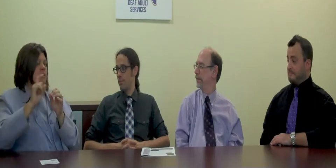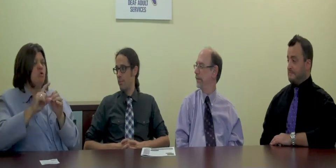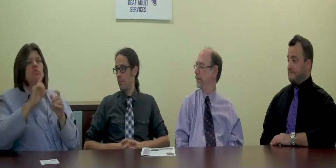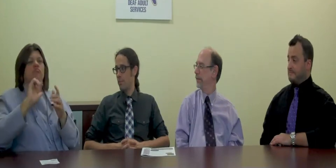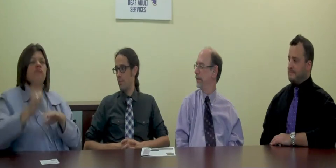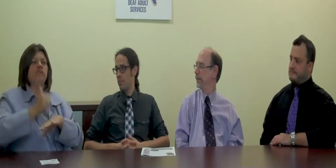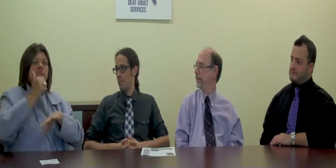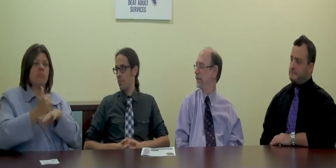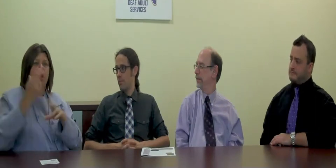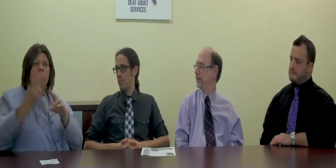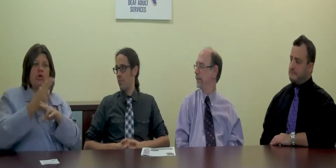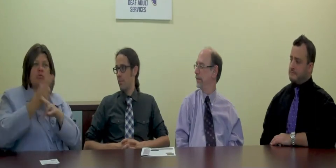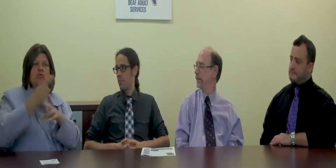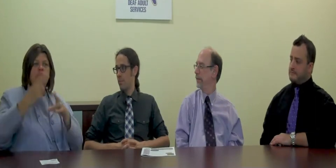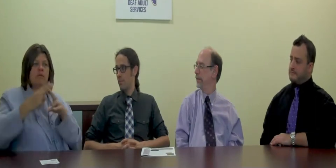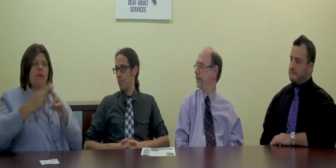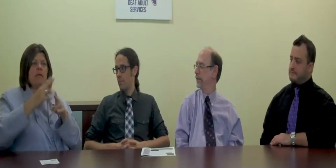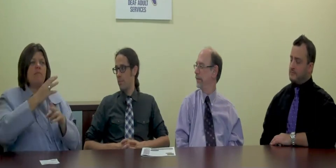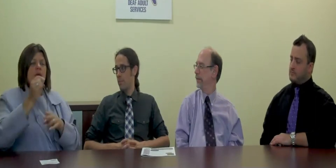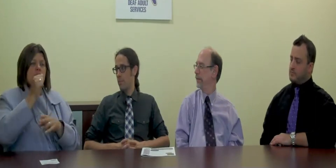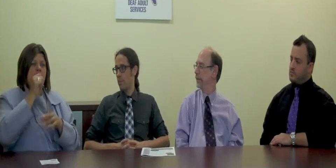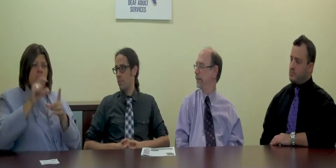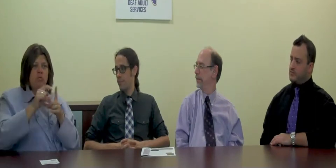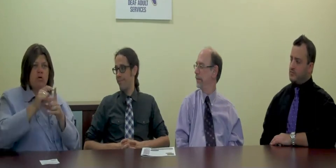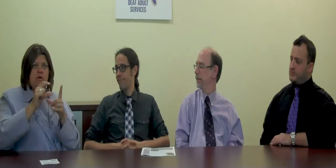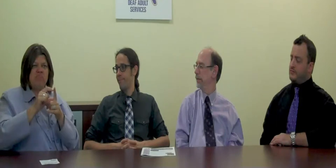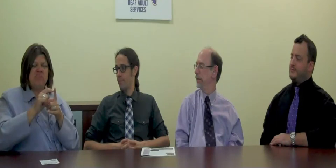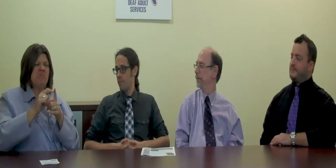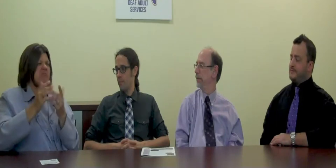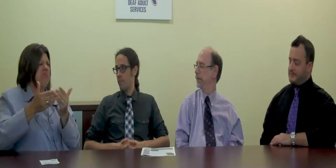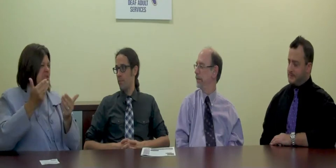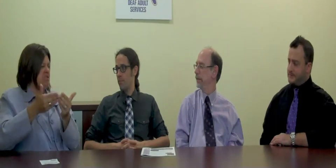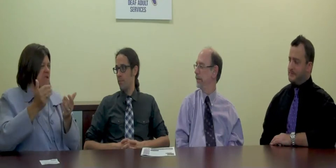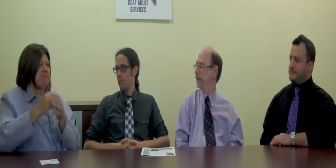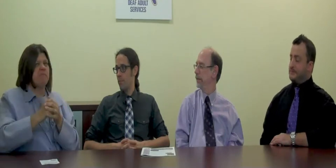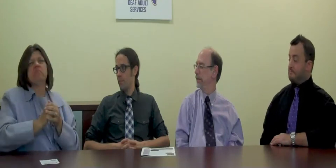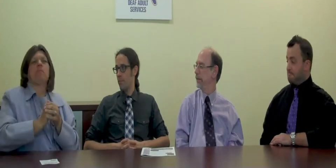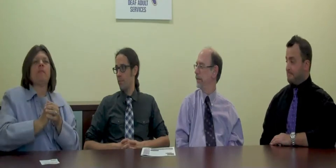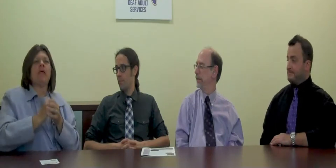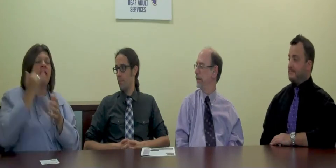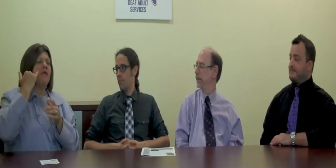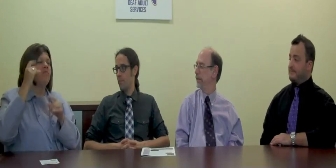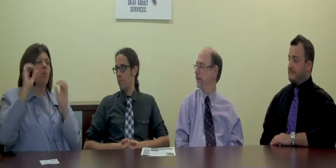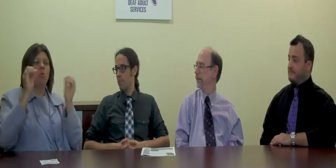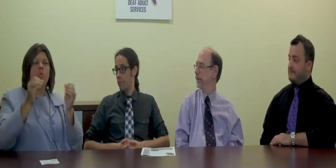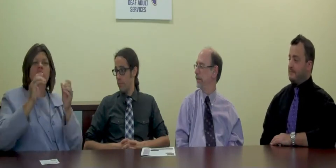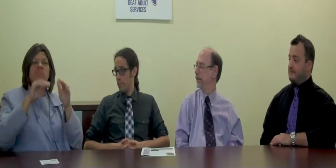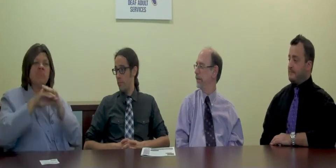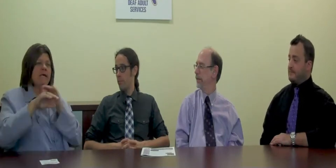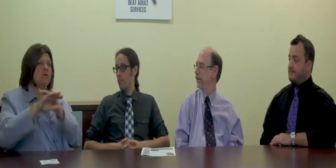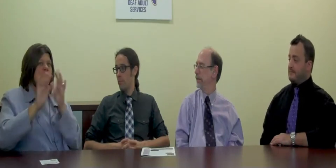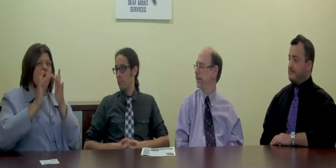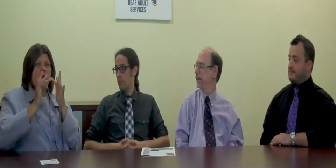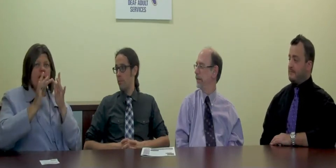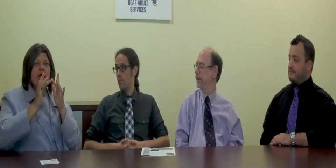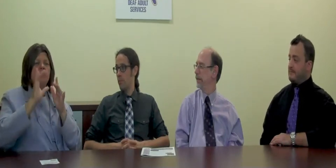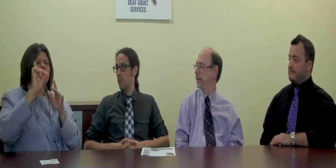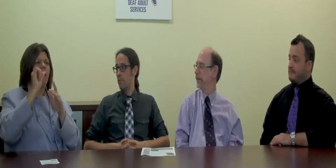easy-to-use location. Interpreters will need to set up user profiles with their information and passwords, which is done in a few simple steps.